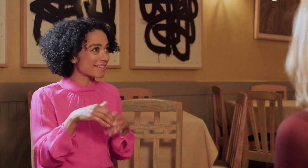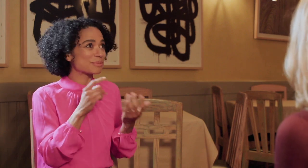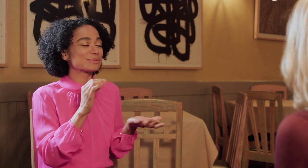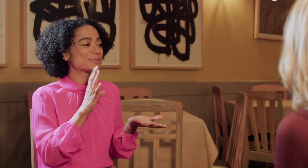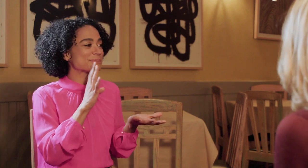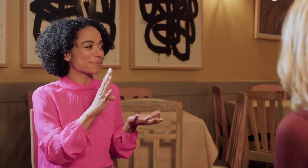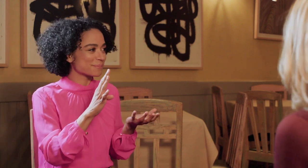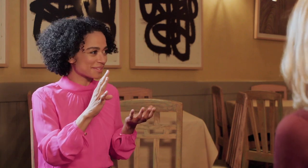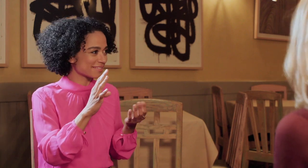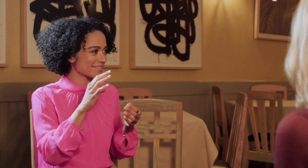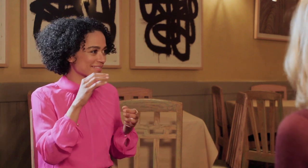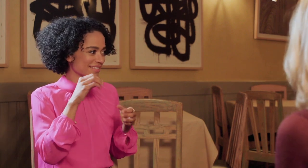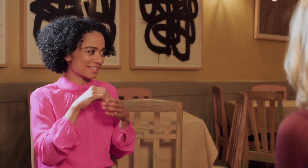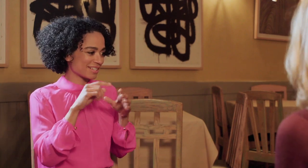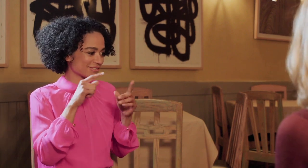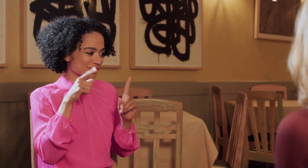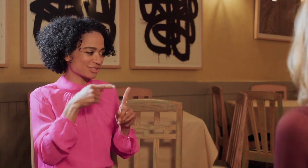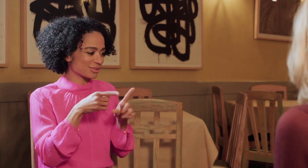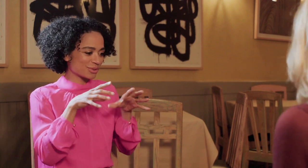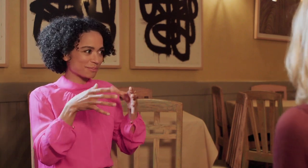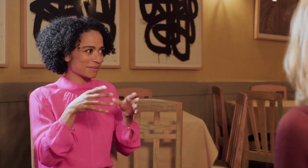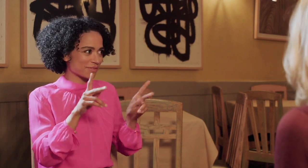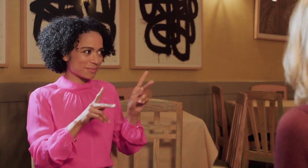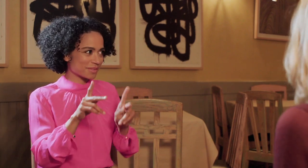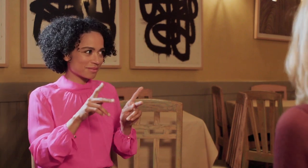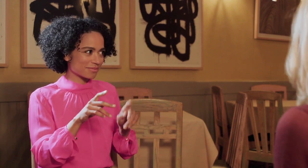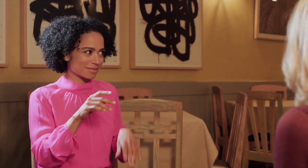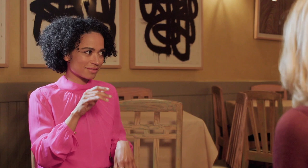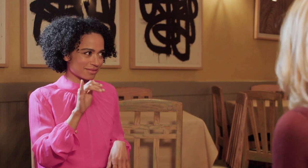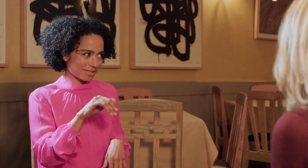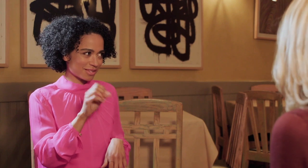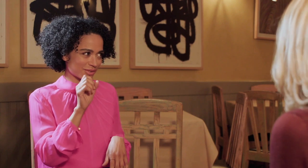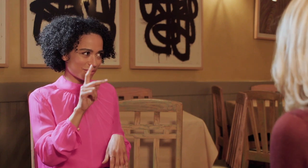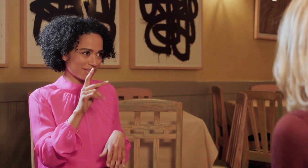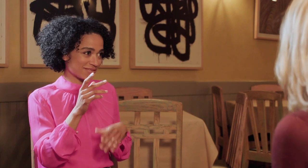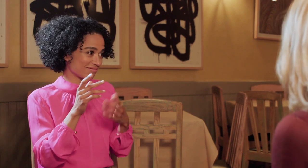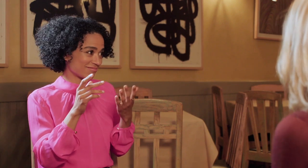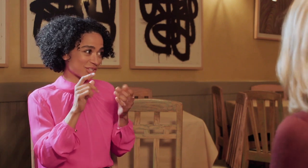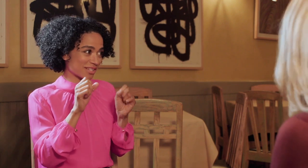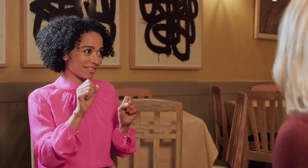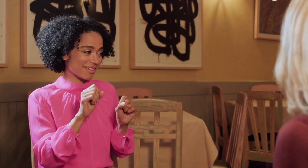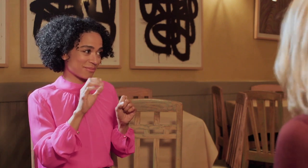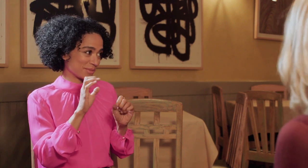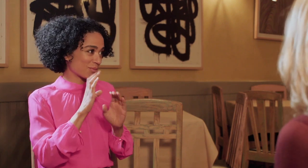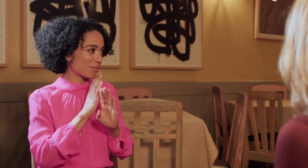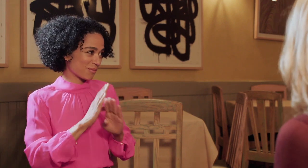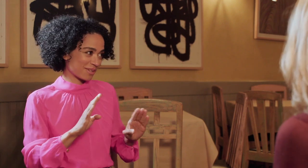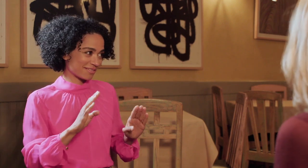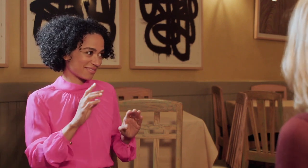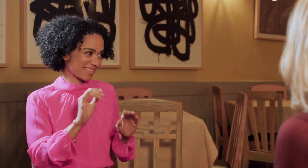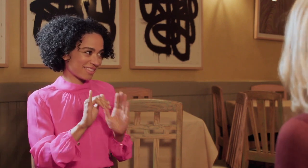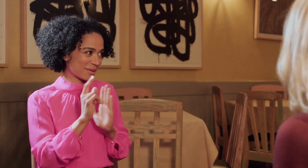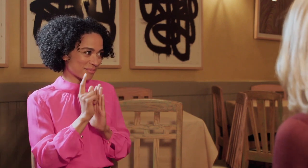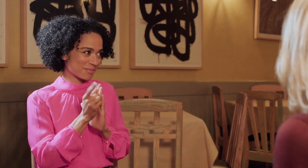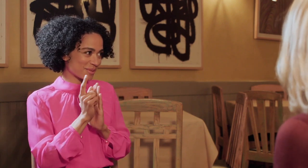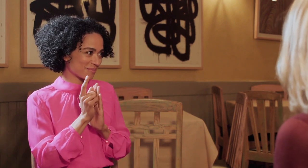how to be or how to speak with a certain group of people, that's okay. You can be quiet